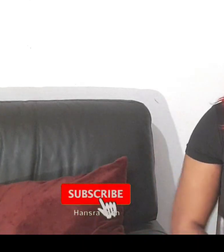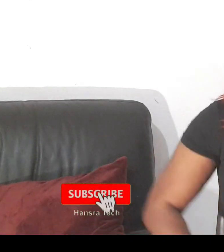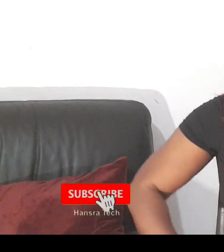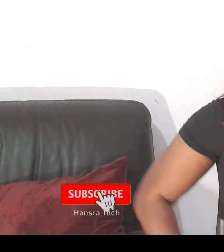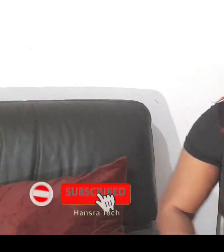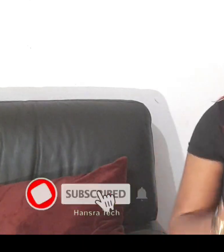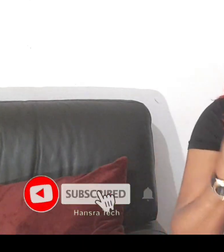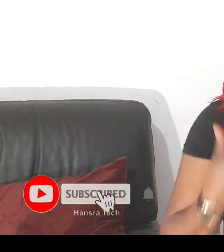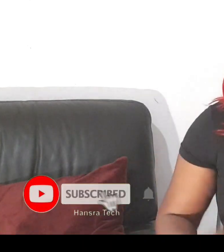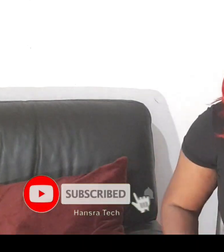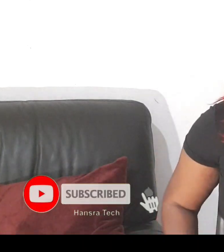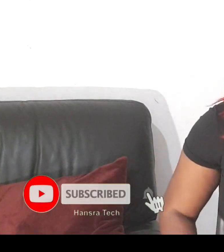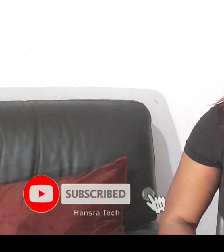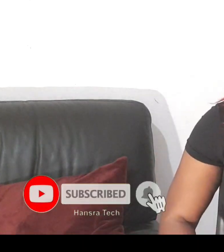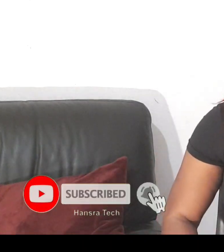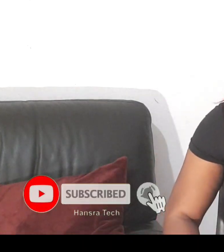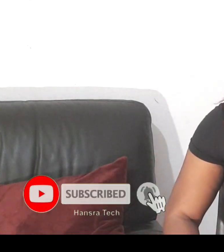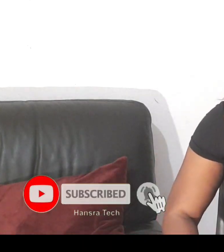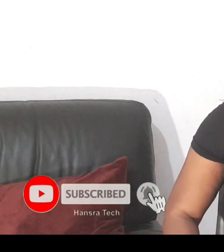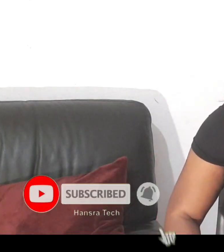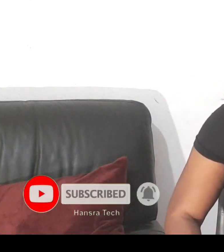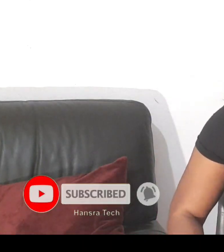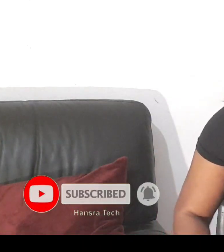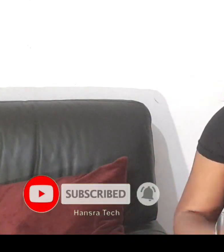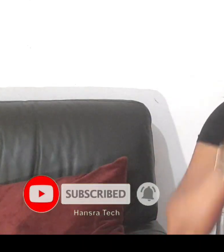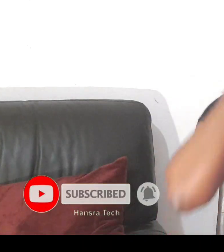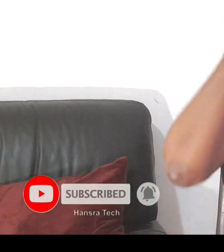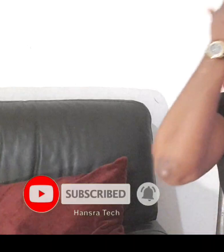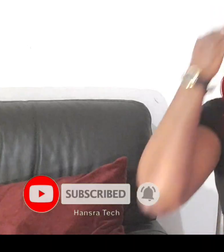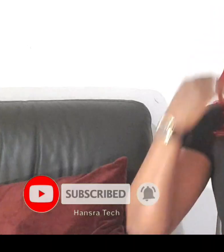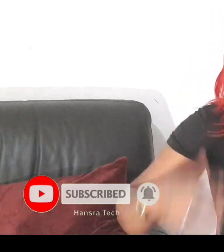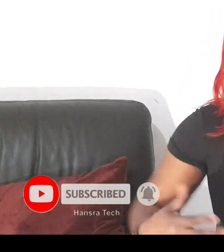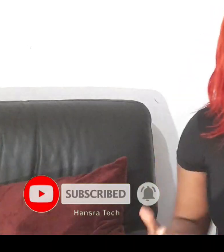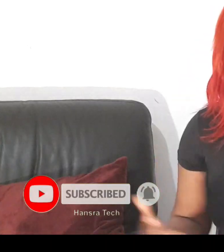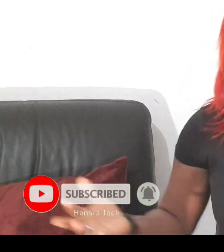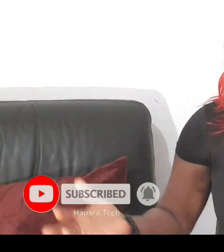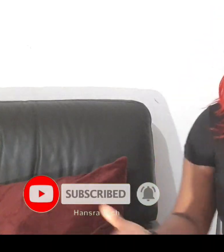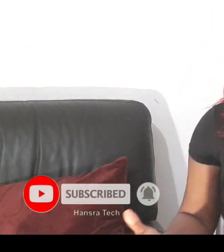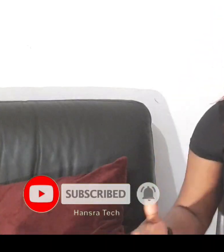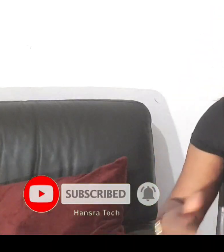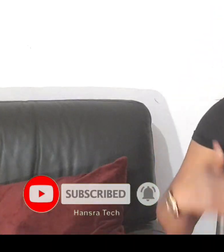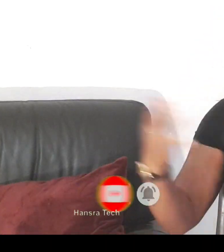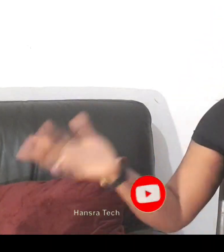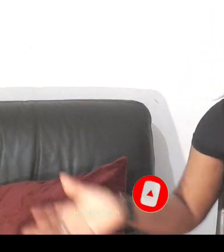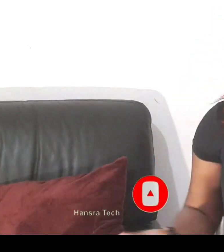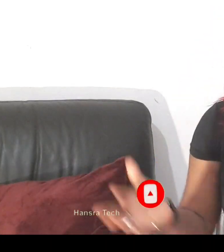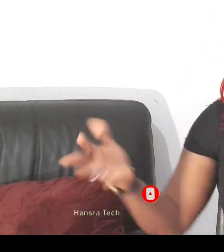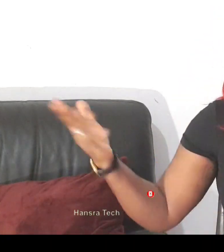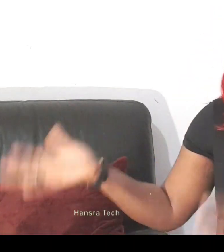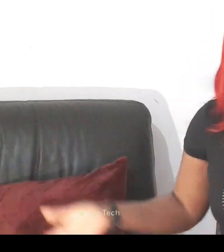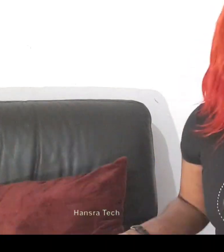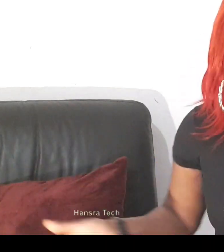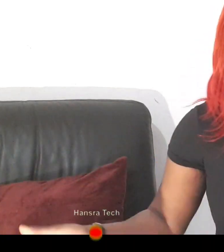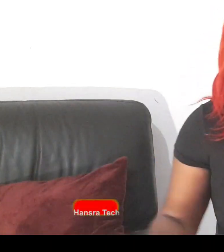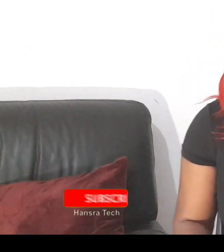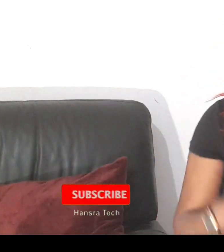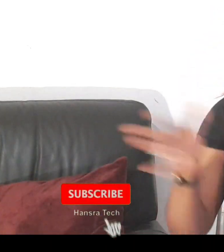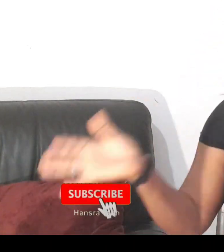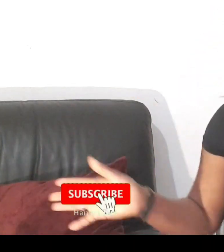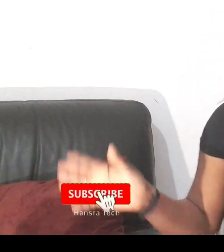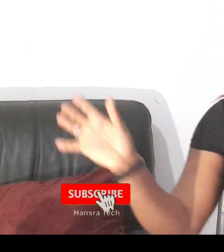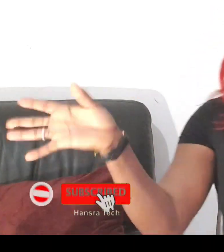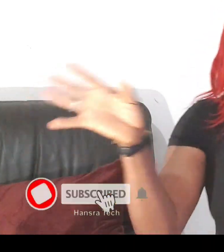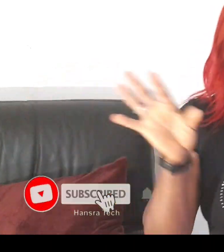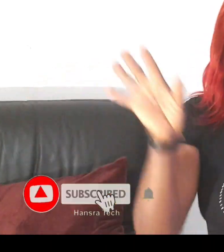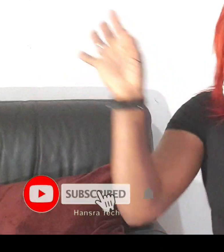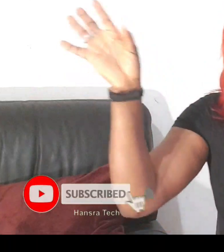ghanias you guys have heroes yes my people i don't care whatsoever some of our nigeria always come to my comment section